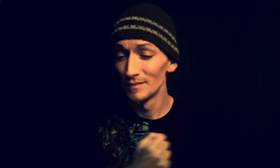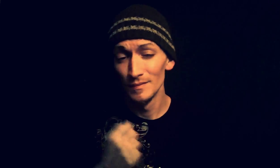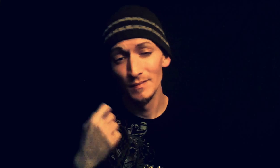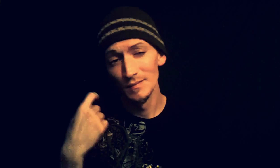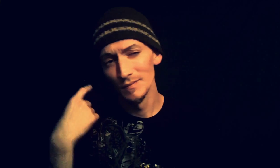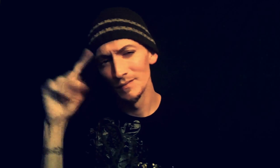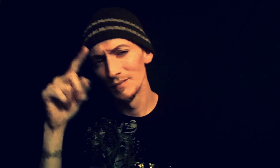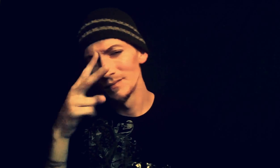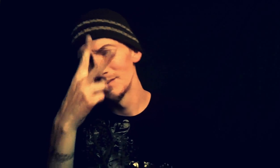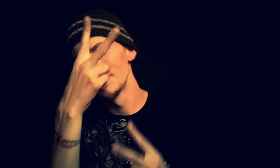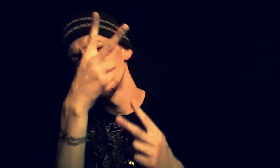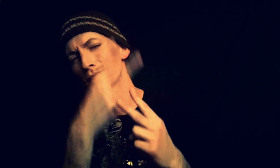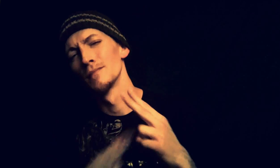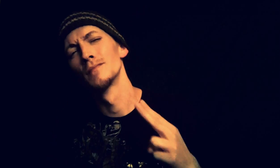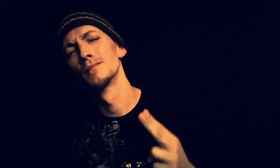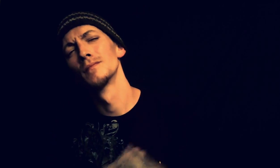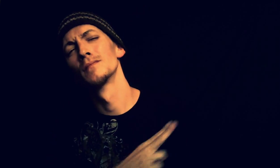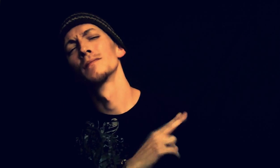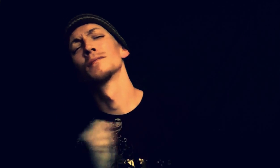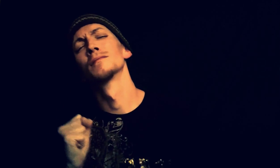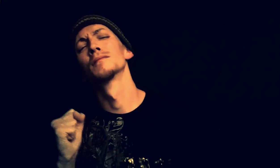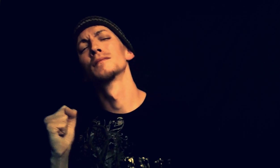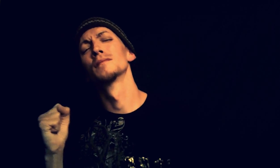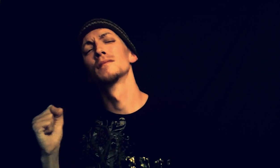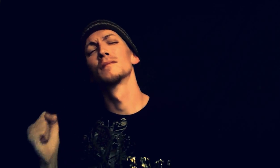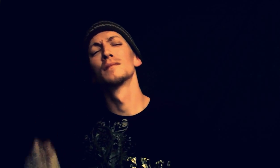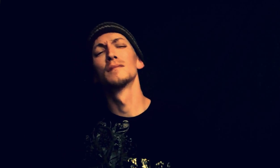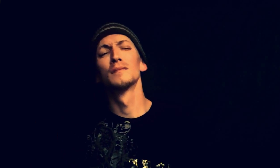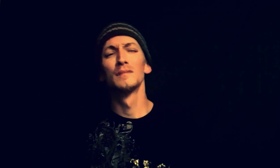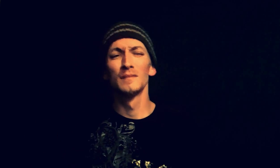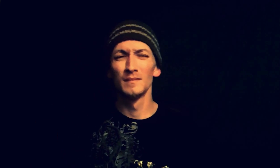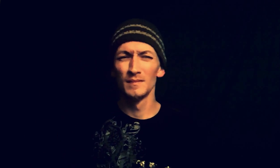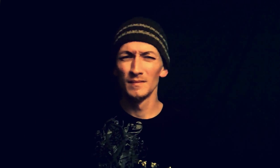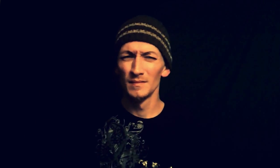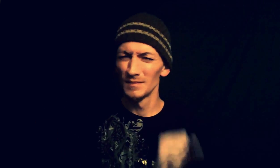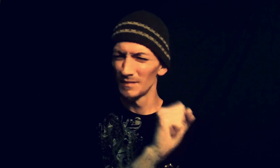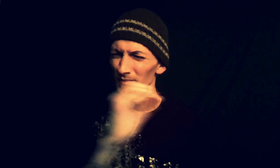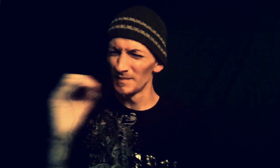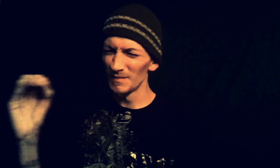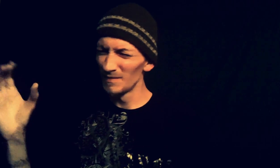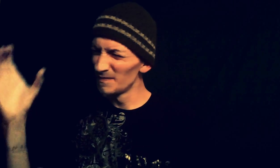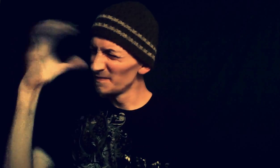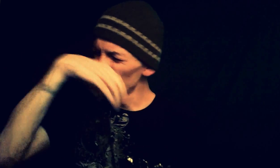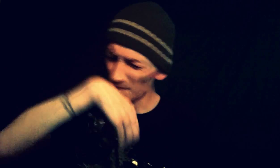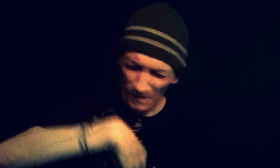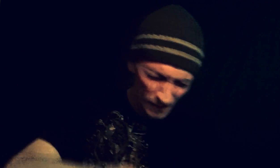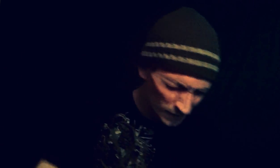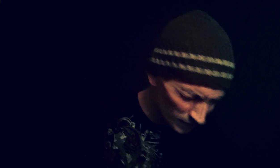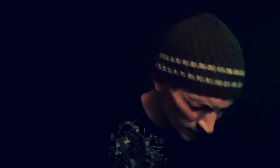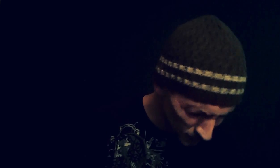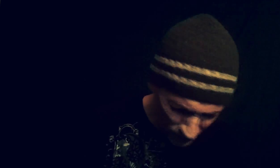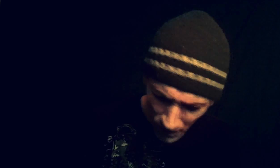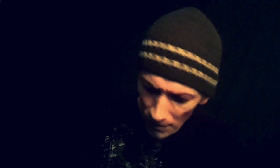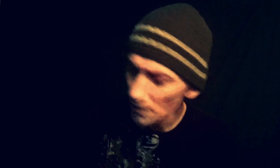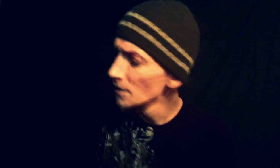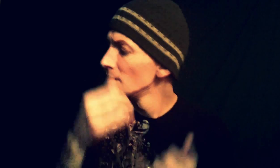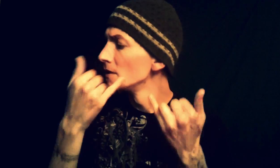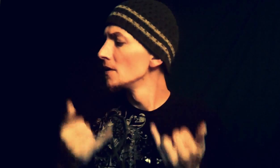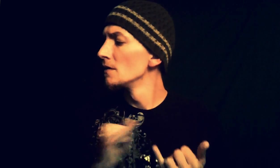For the both of us So strange Now